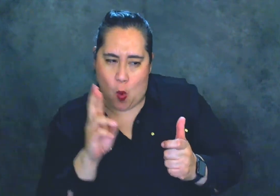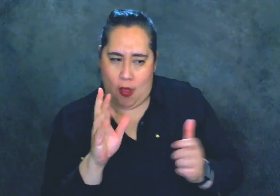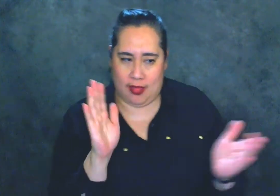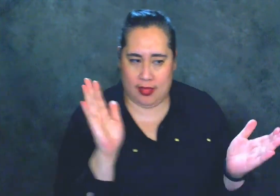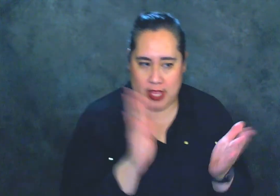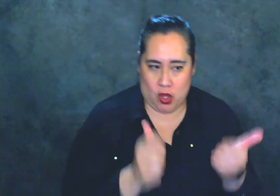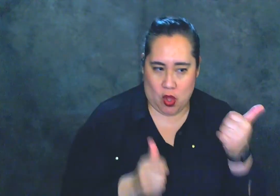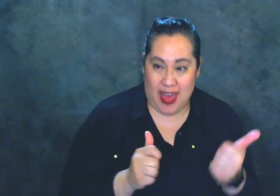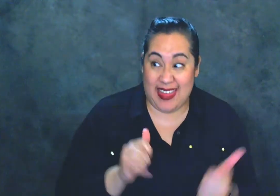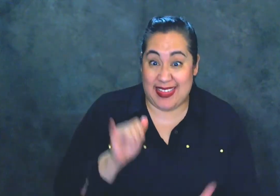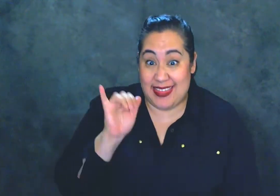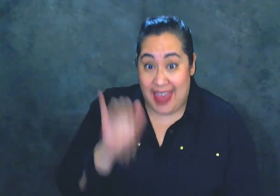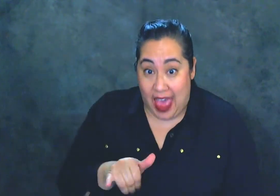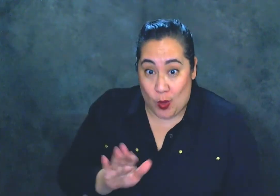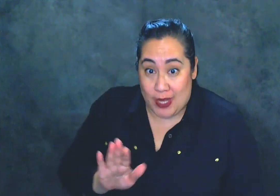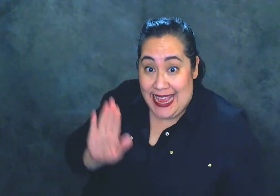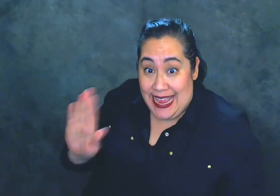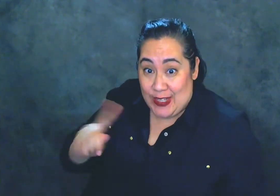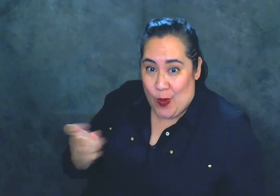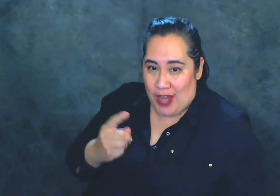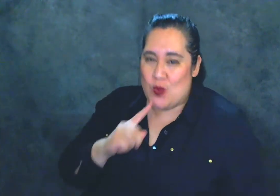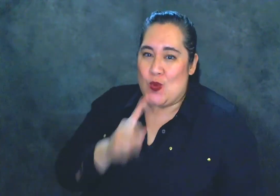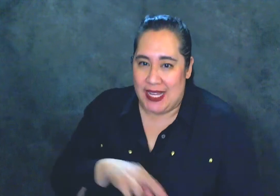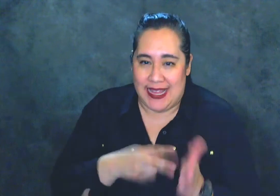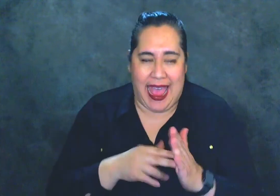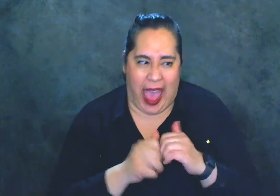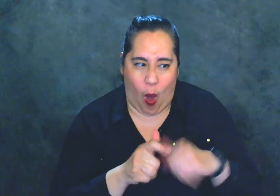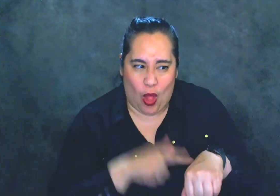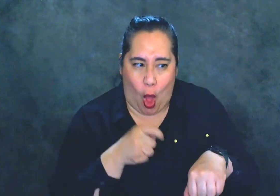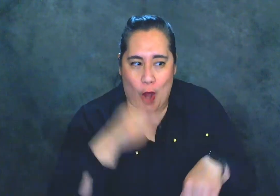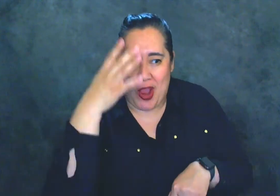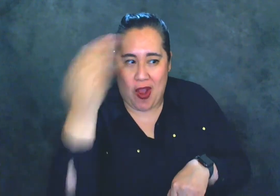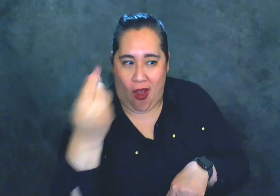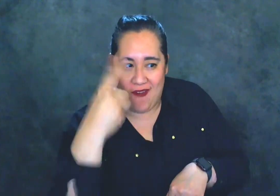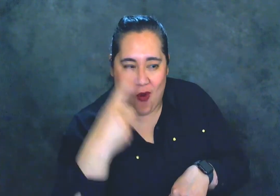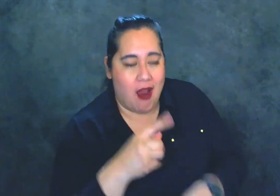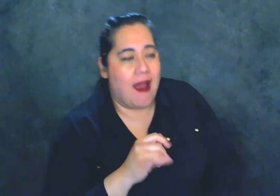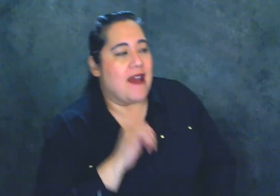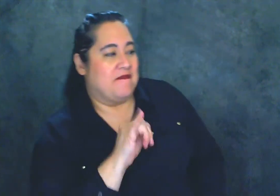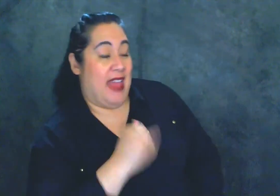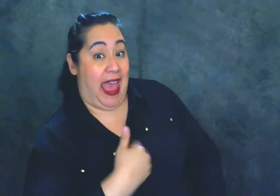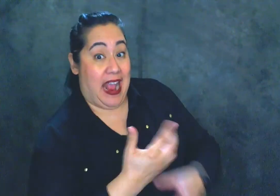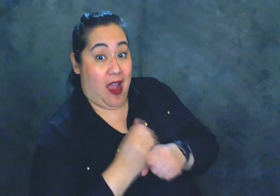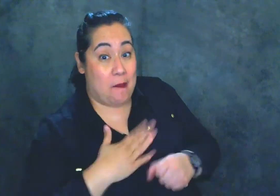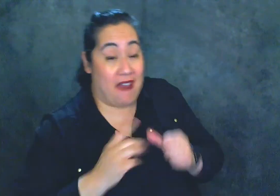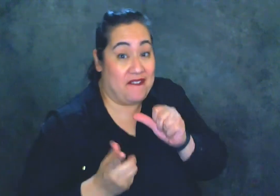his question of, how long are you going to be gone for? I had gotten my first grant.